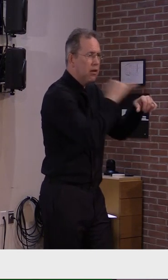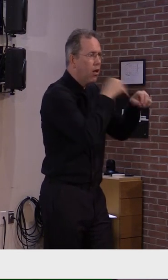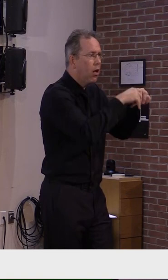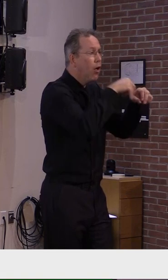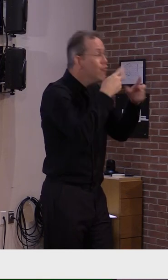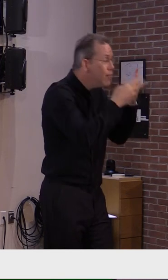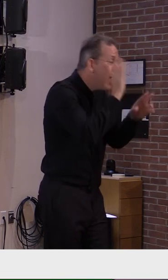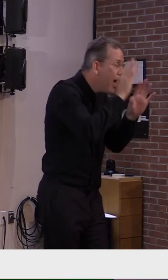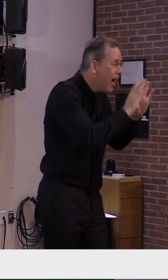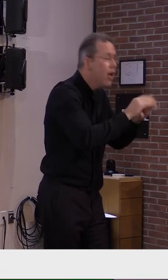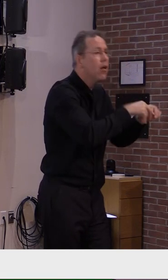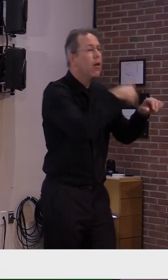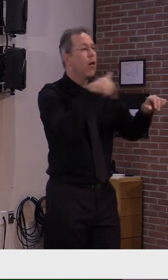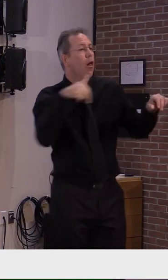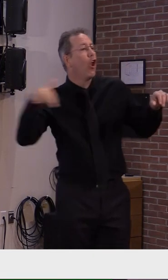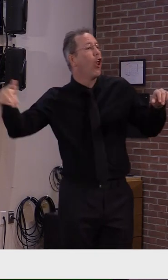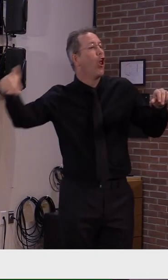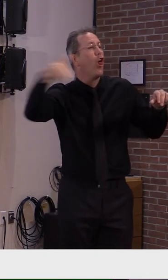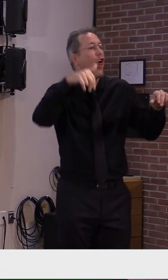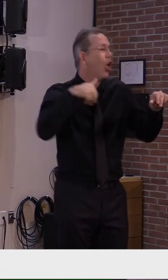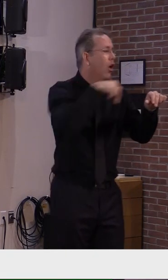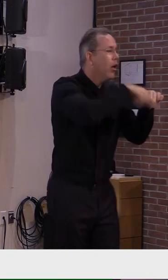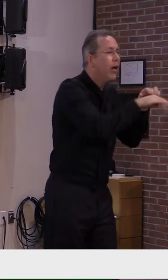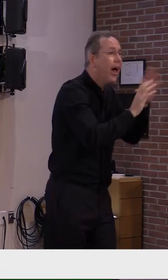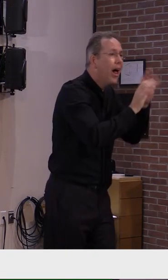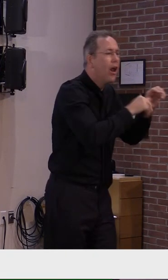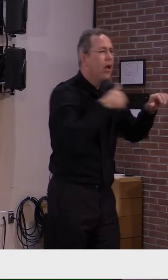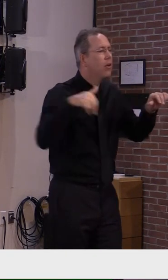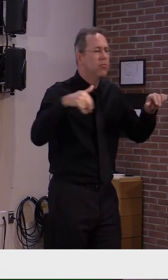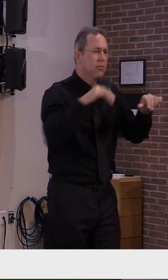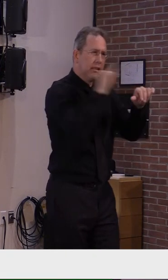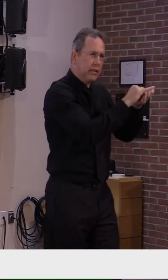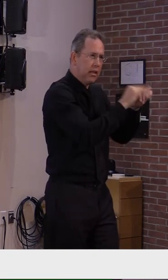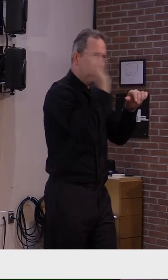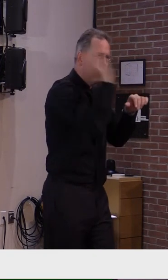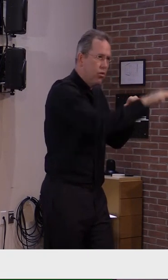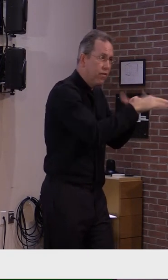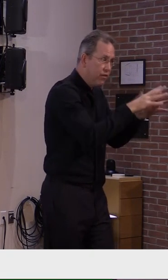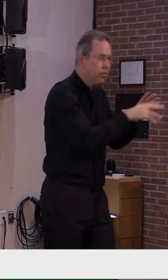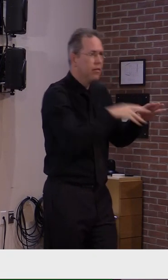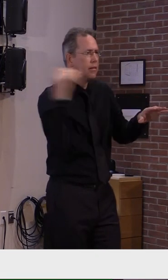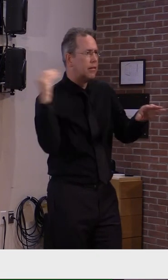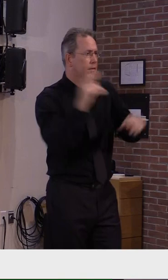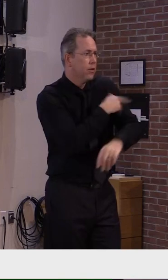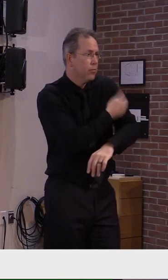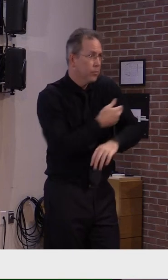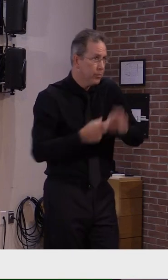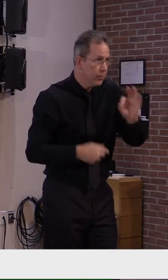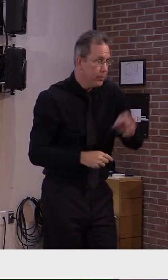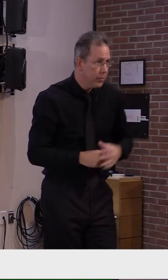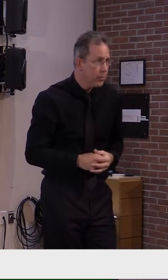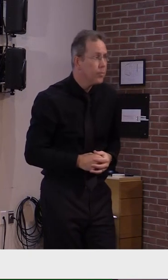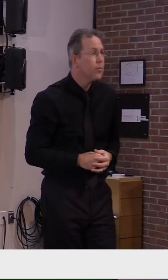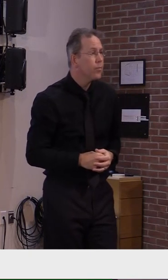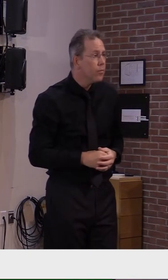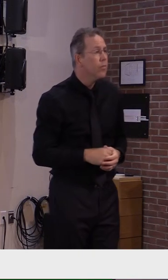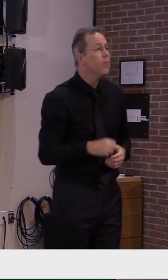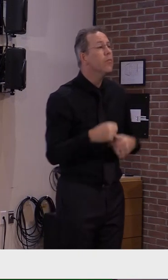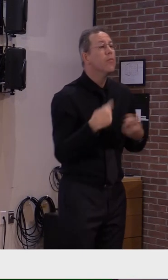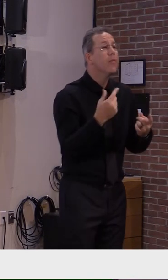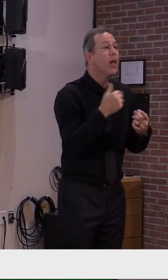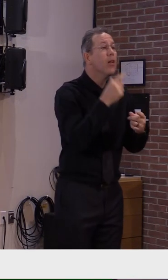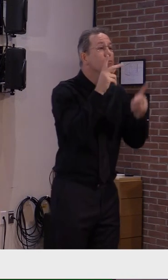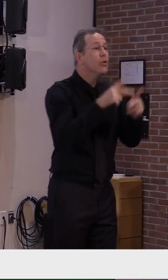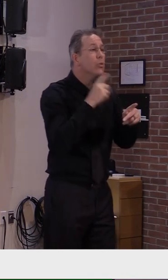positive for COVID-19, require permitted visitors to clean their hands upon entry and